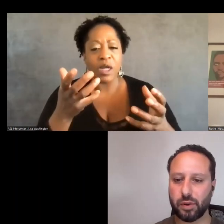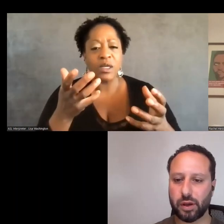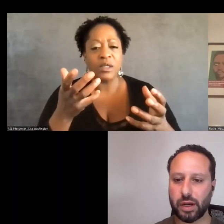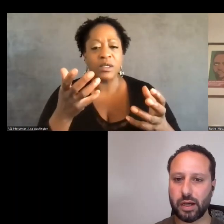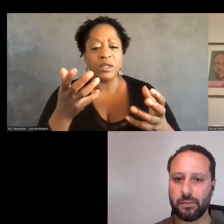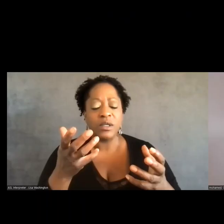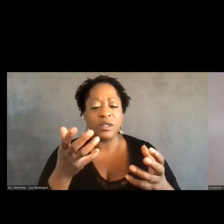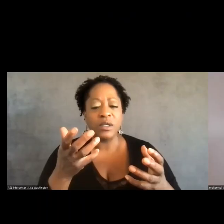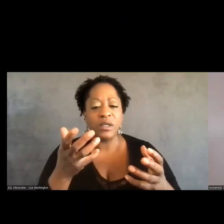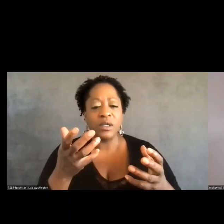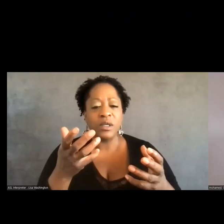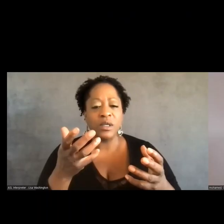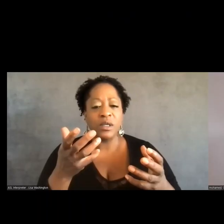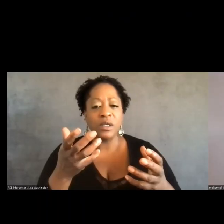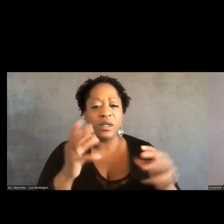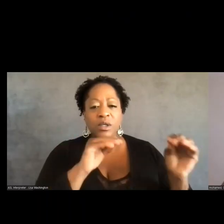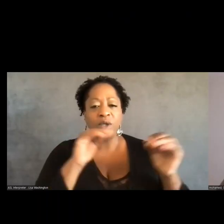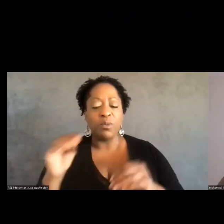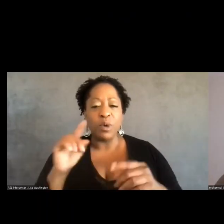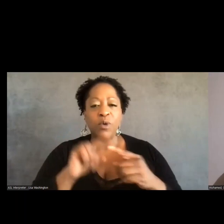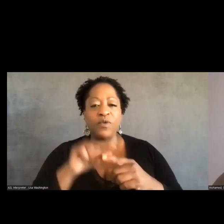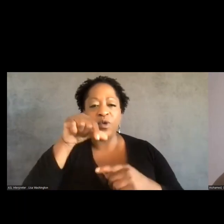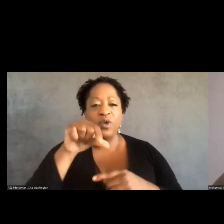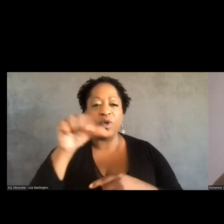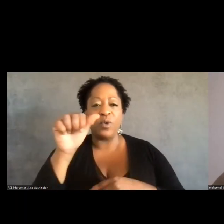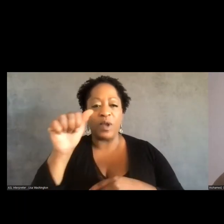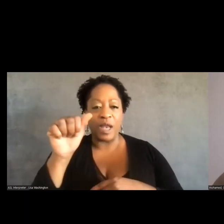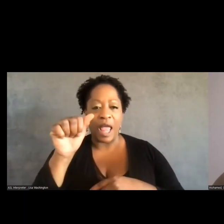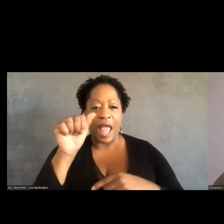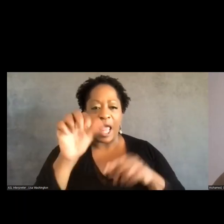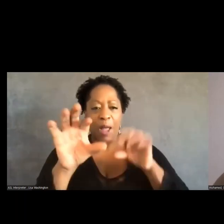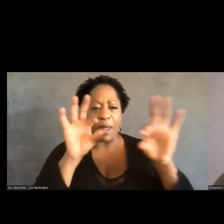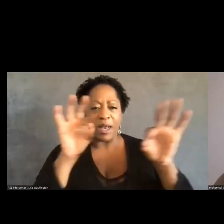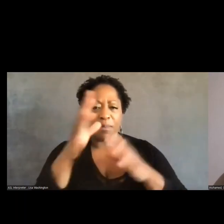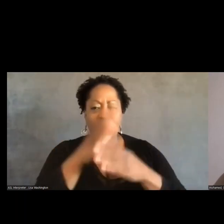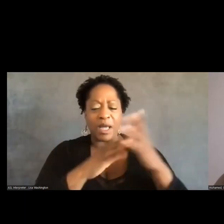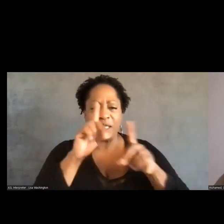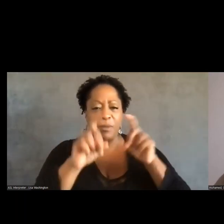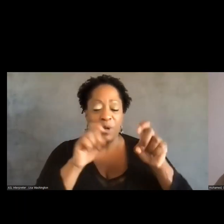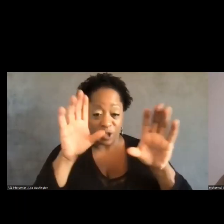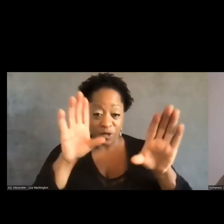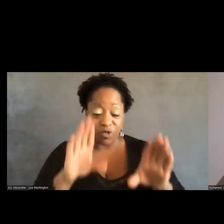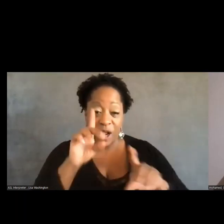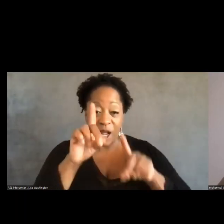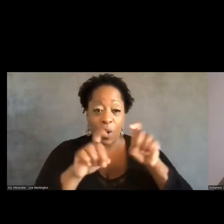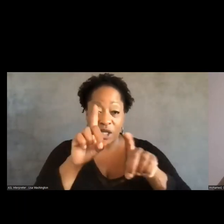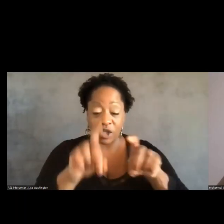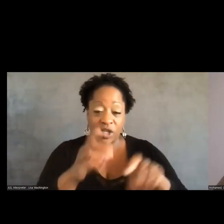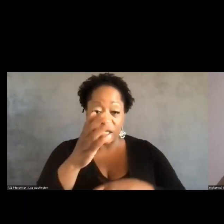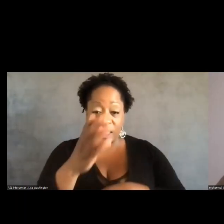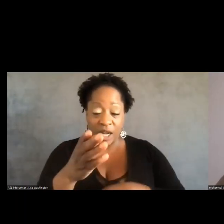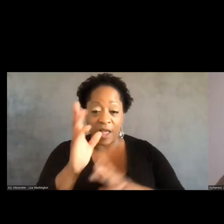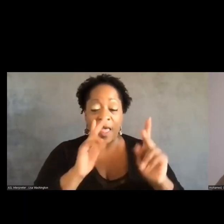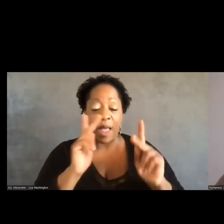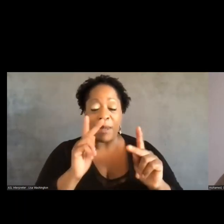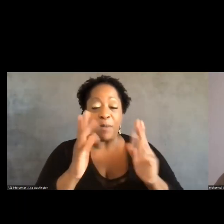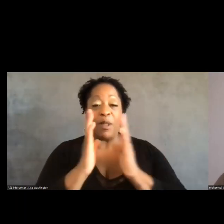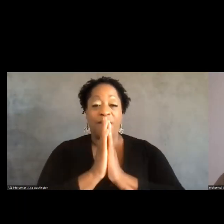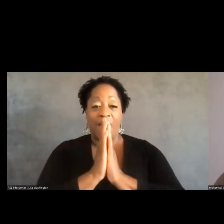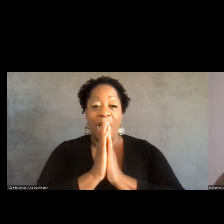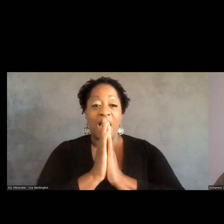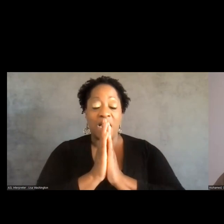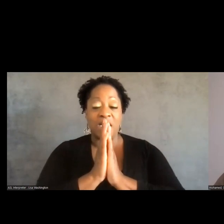uh, move to Q&A. I want to pick out some of these questions. There's some really great questions that folks have asked.